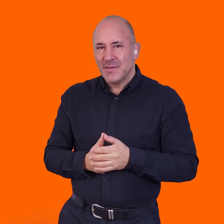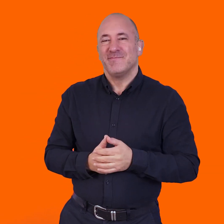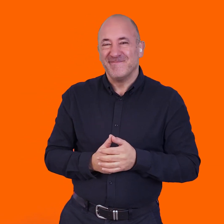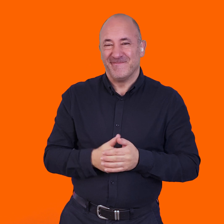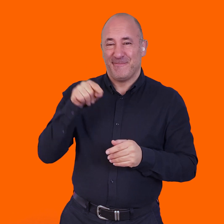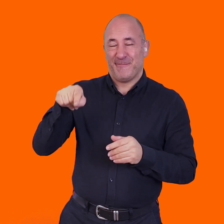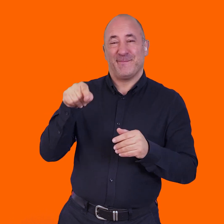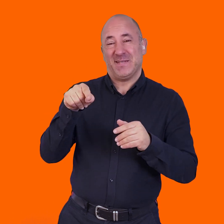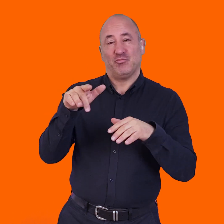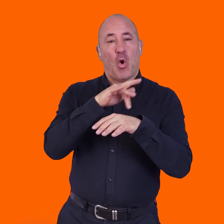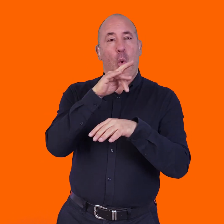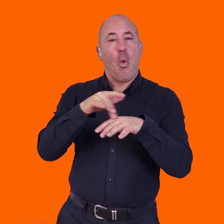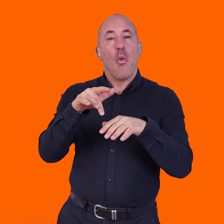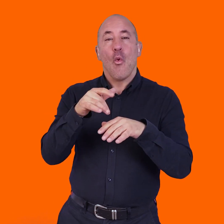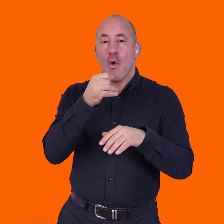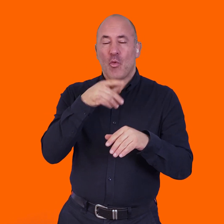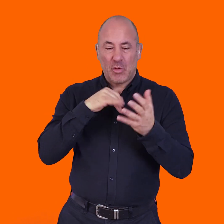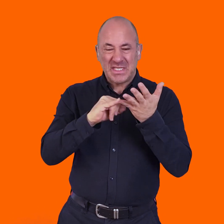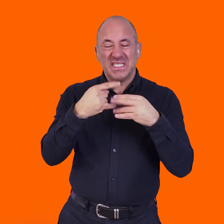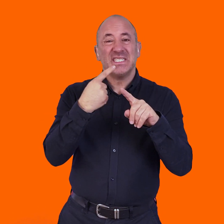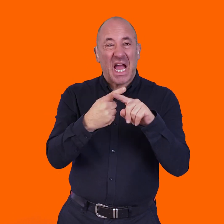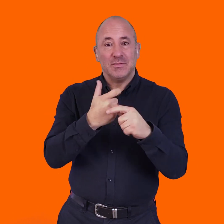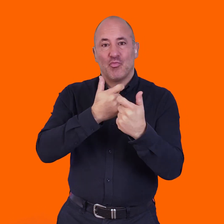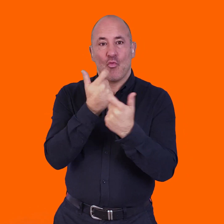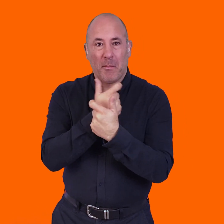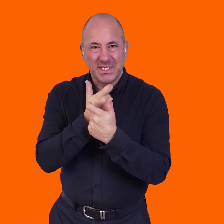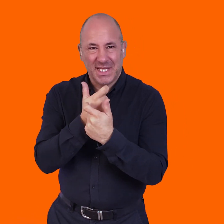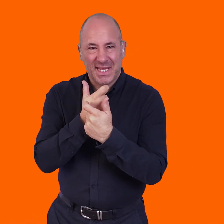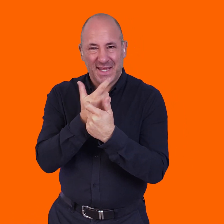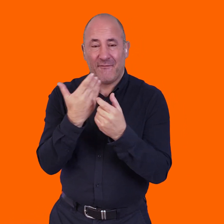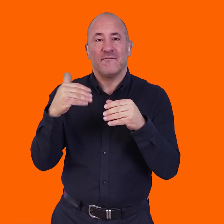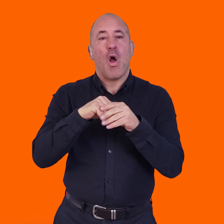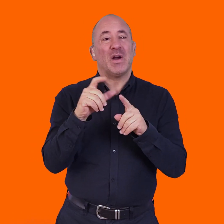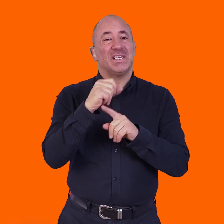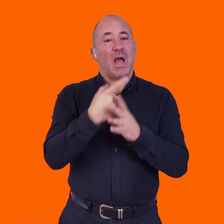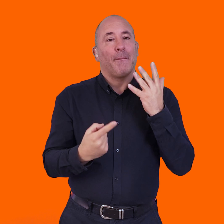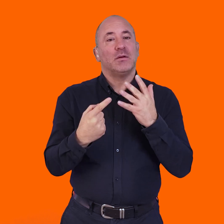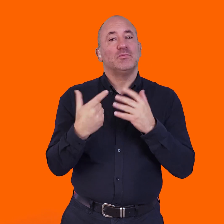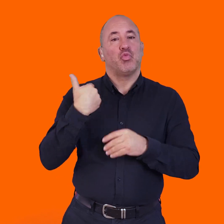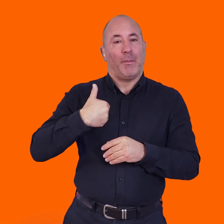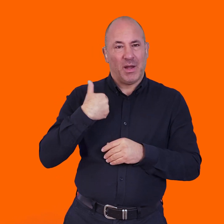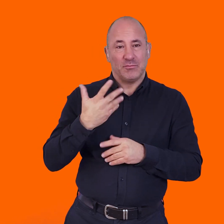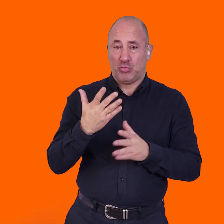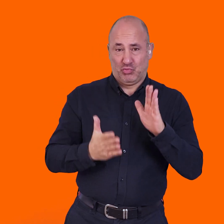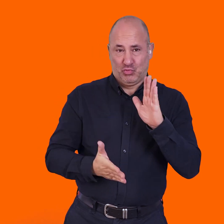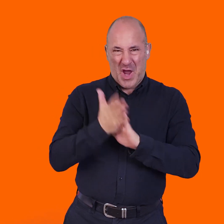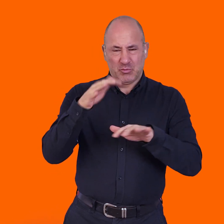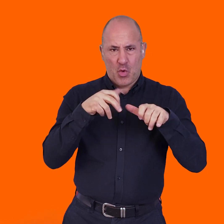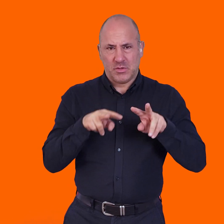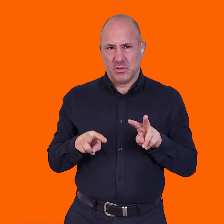one of the great things about Wendy House, because it was a sex comedy involving, involving a disabled woman. So, right away,